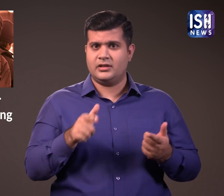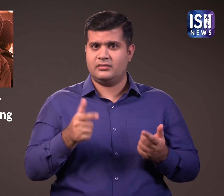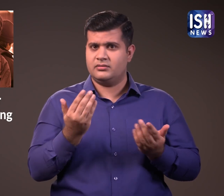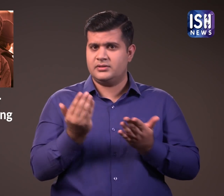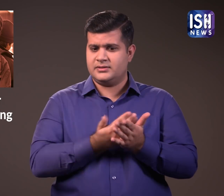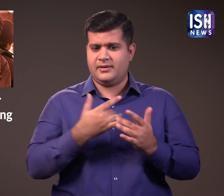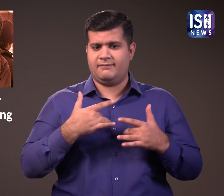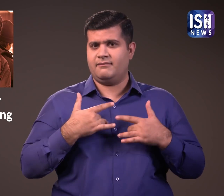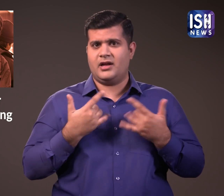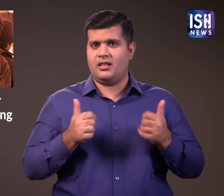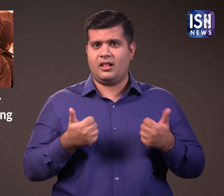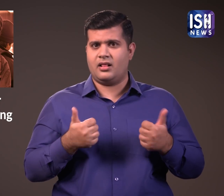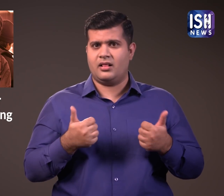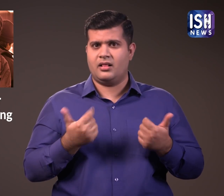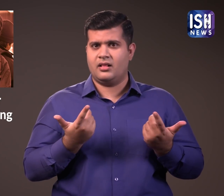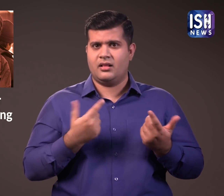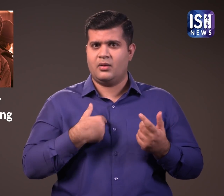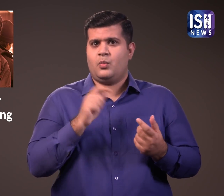they do not feel safe while doing their duty